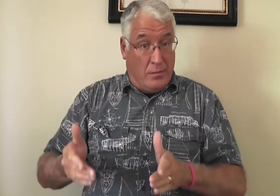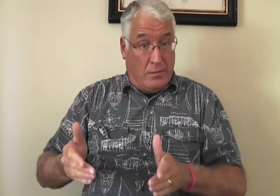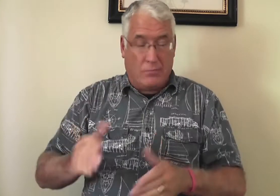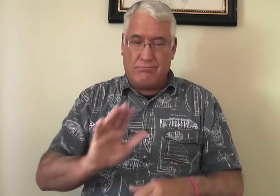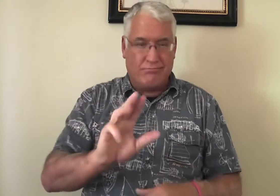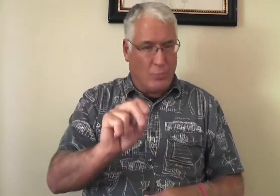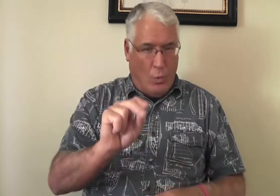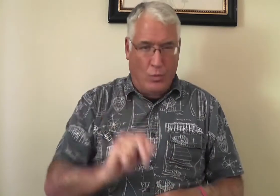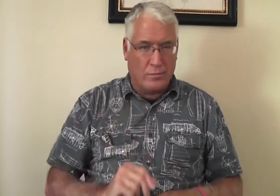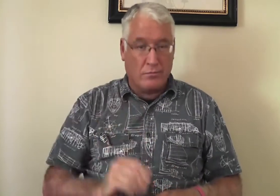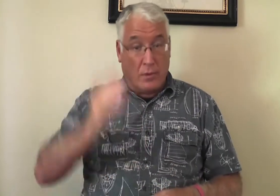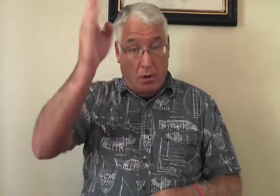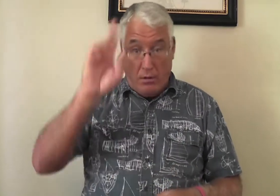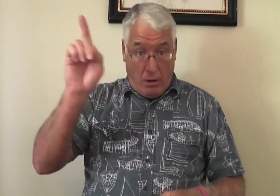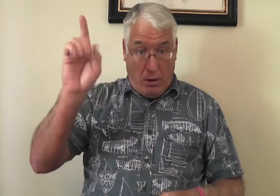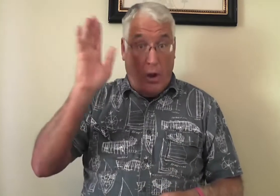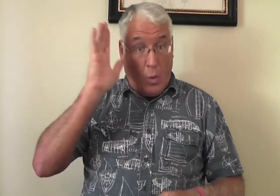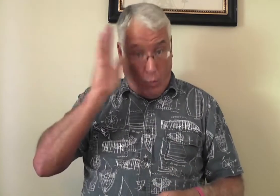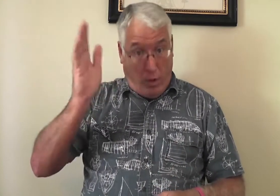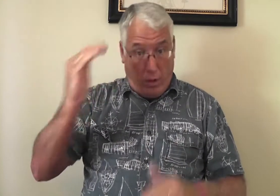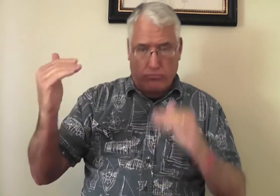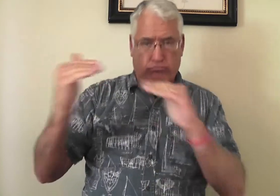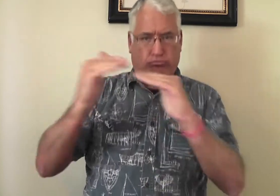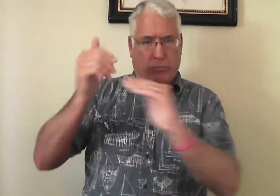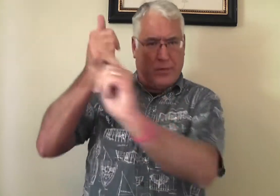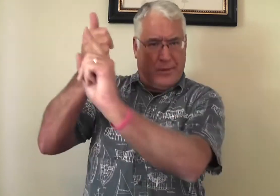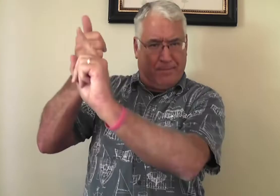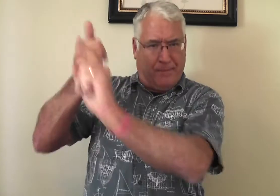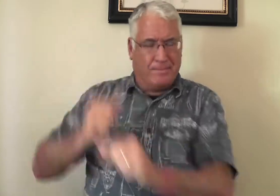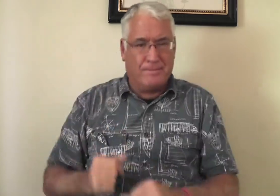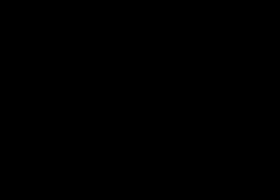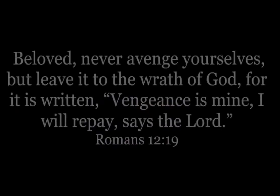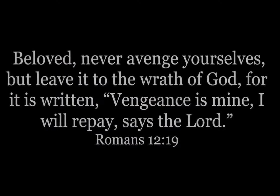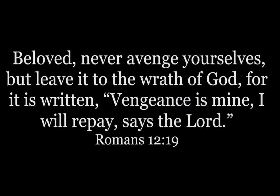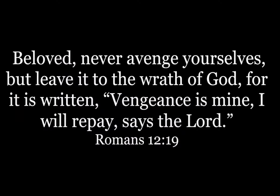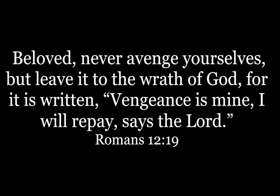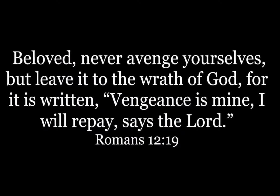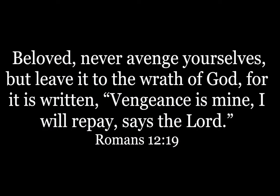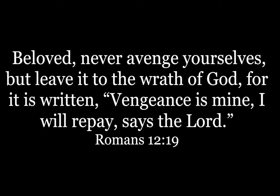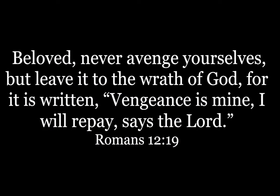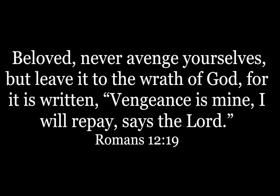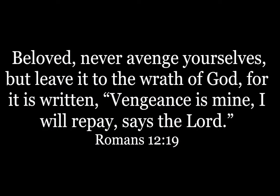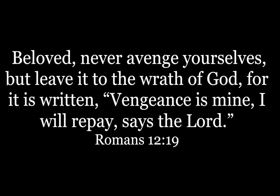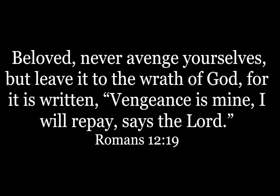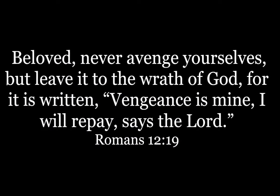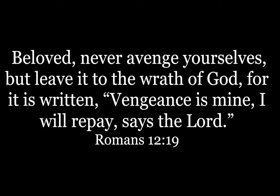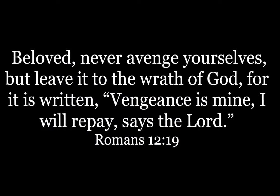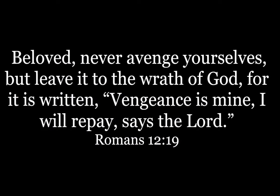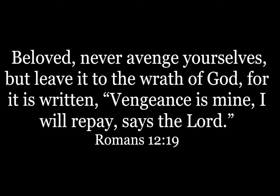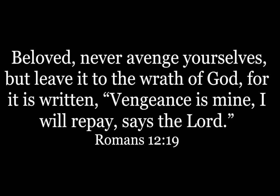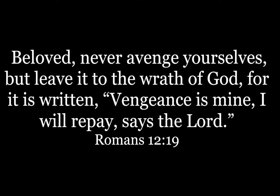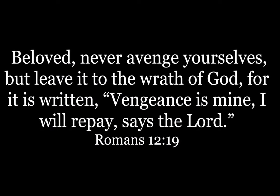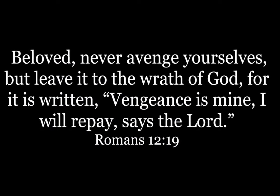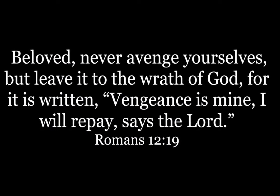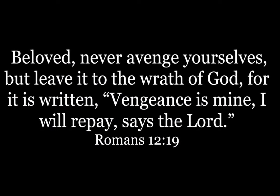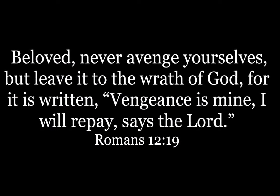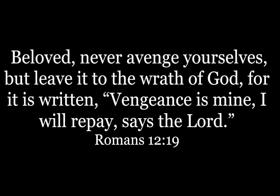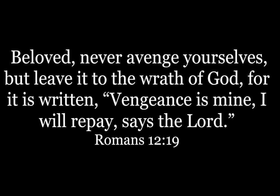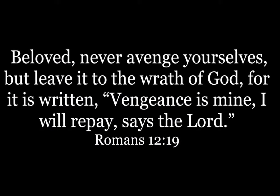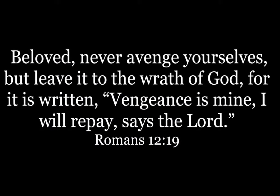to get even with our enemies. No, God will avenge us. Beloved, never avenge yourselves, but